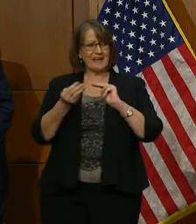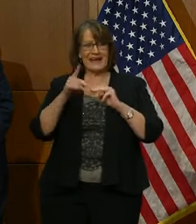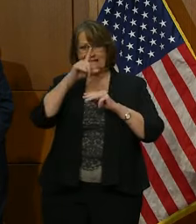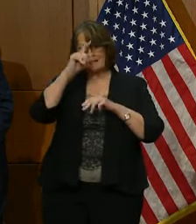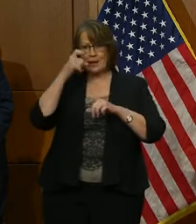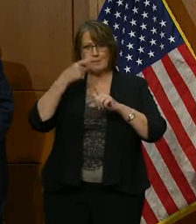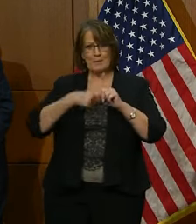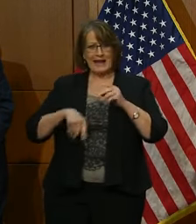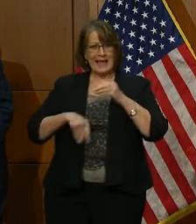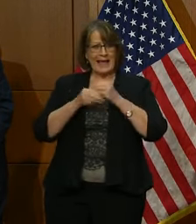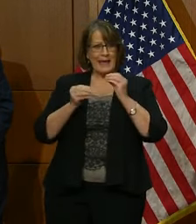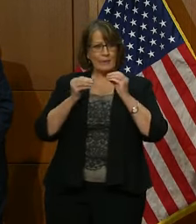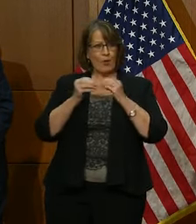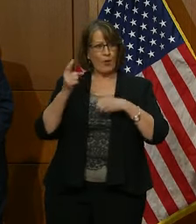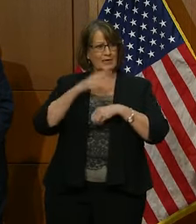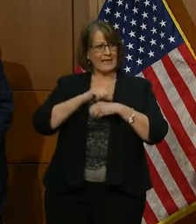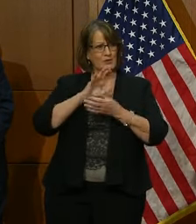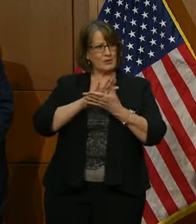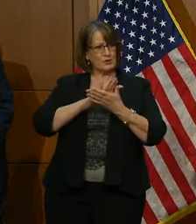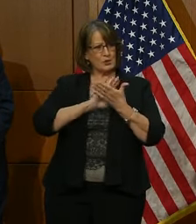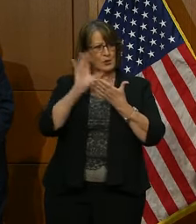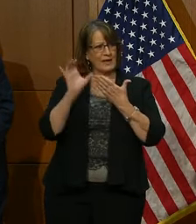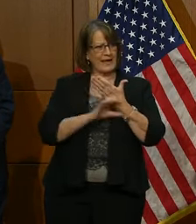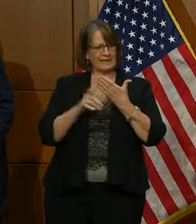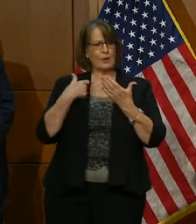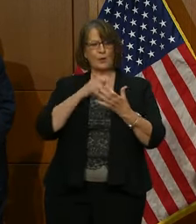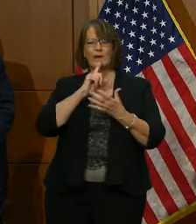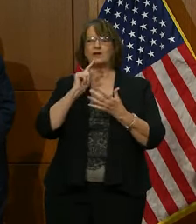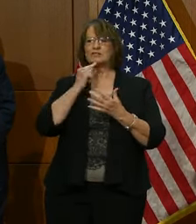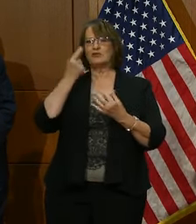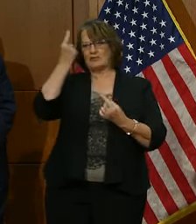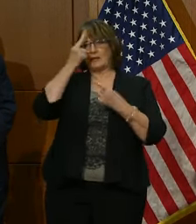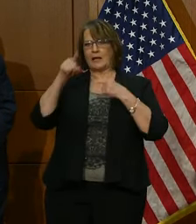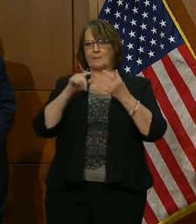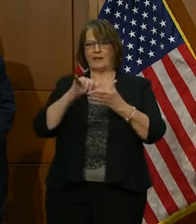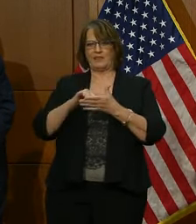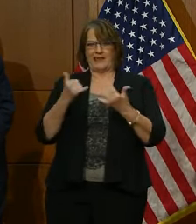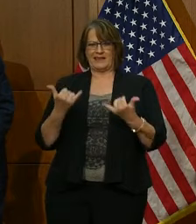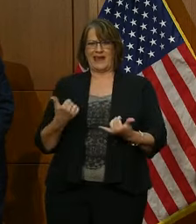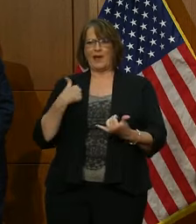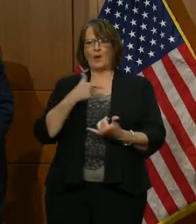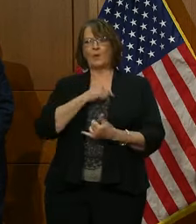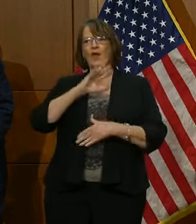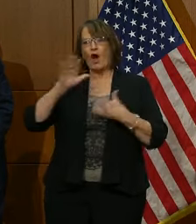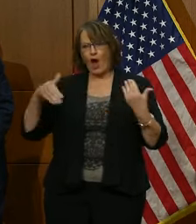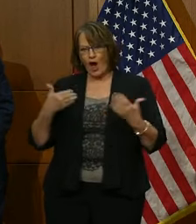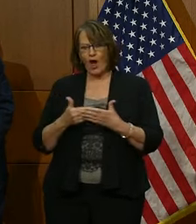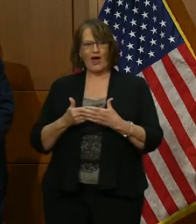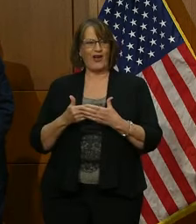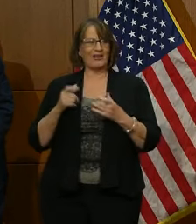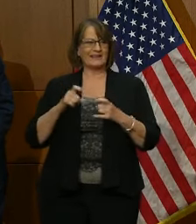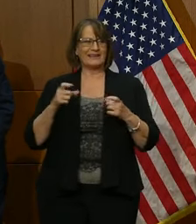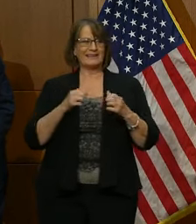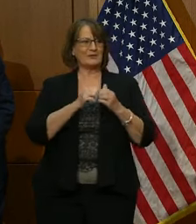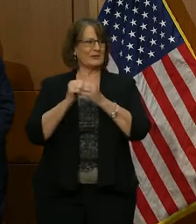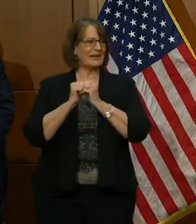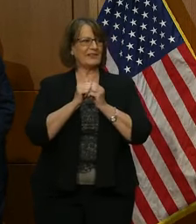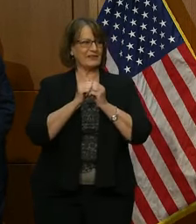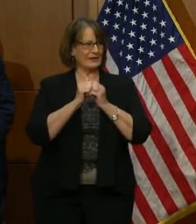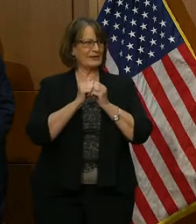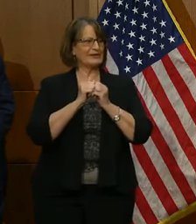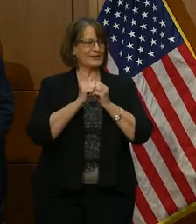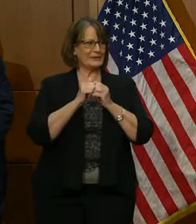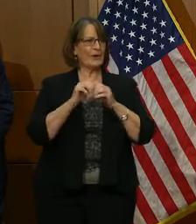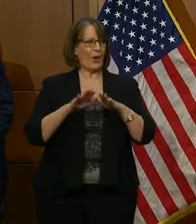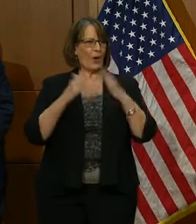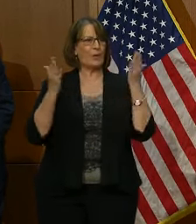add more days to the school calendar, which is something that we're seriously looking at, we all need to collectively get our children back in school.